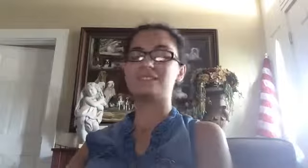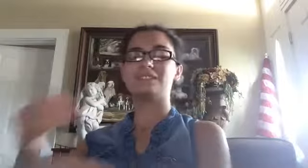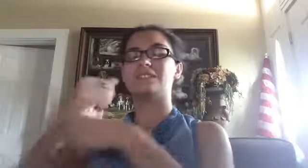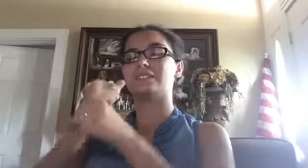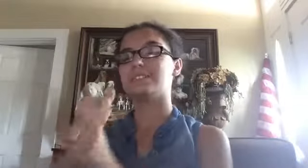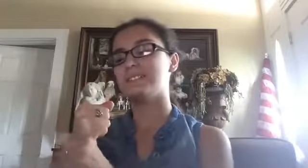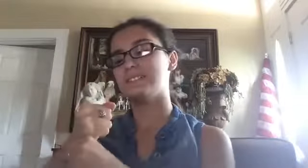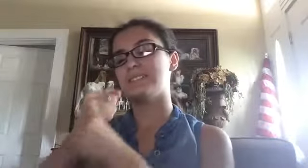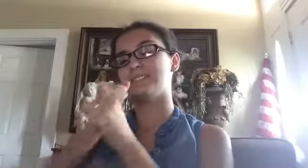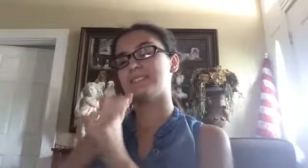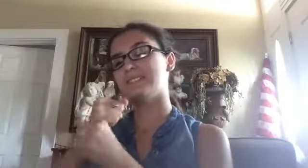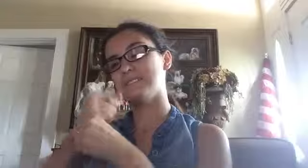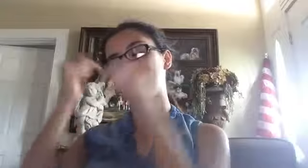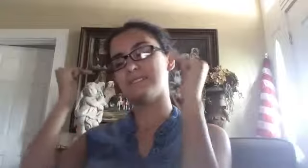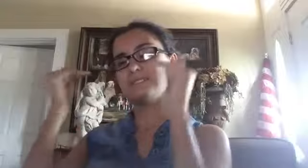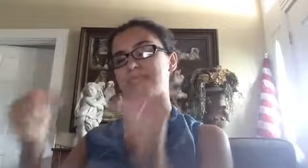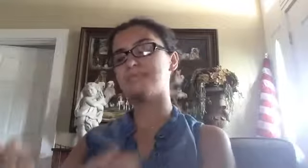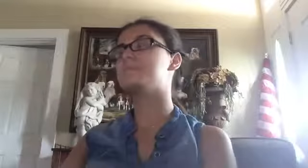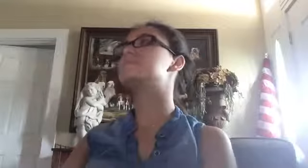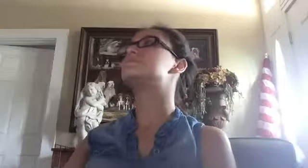I'll never live here,